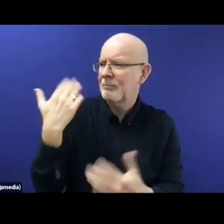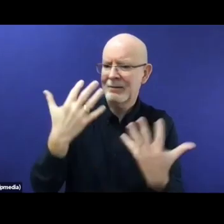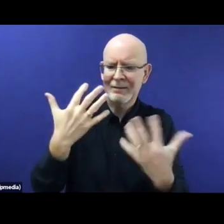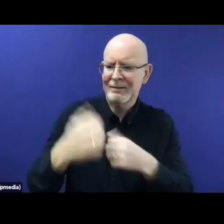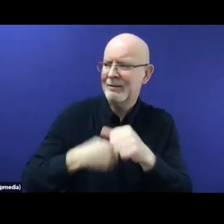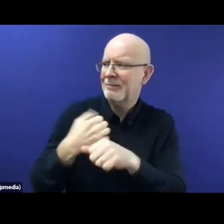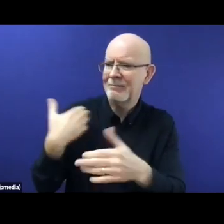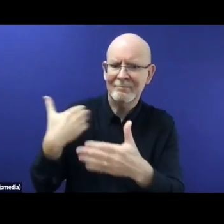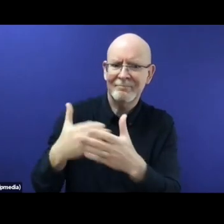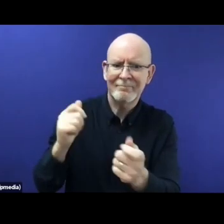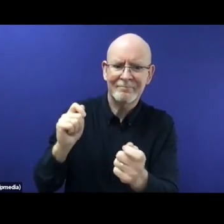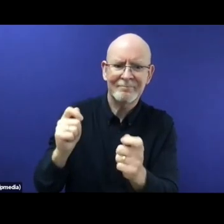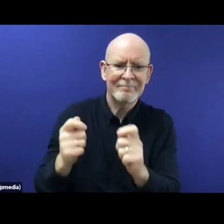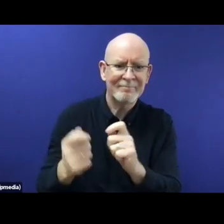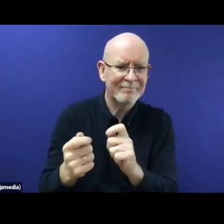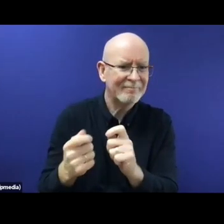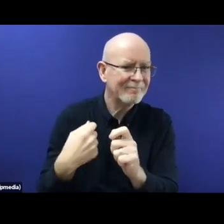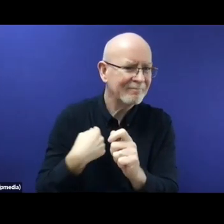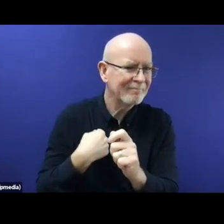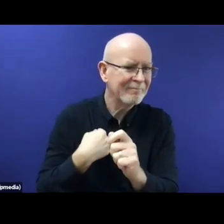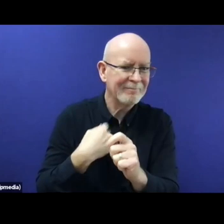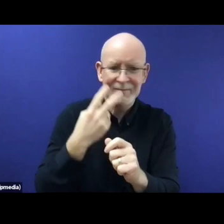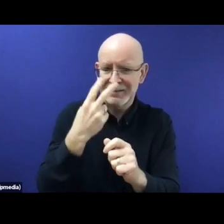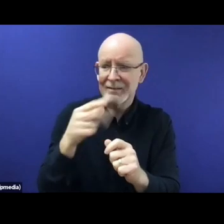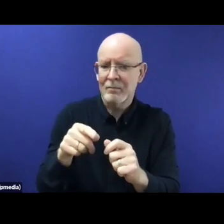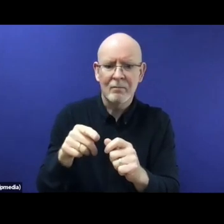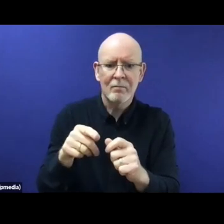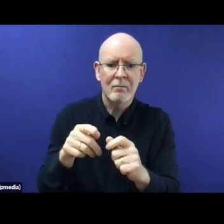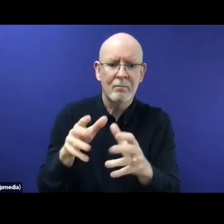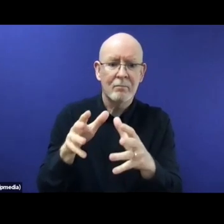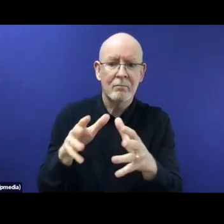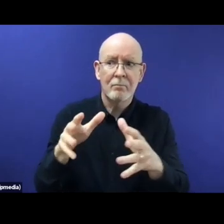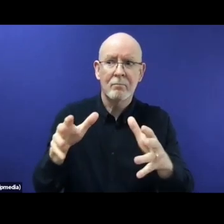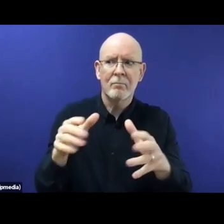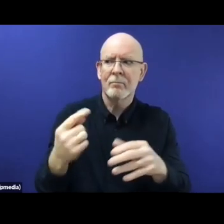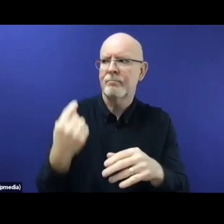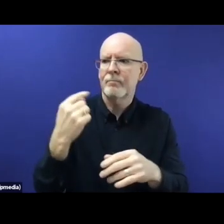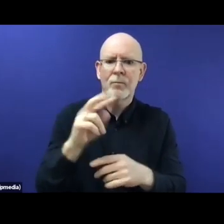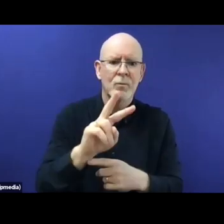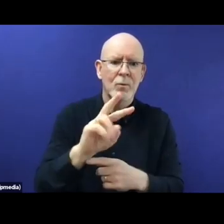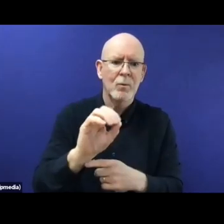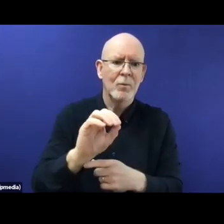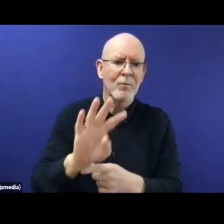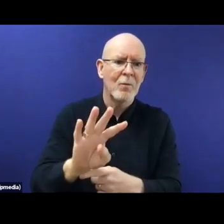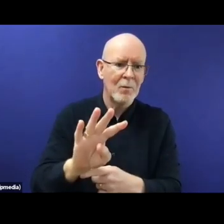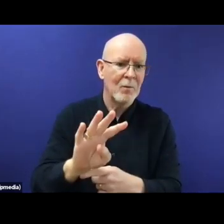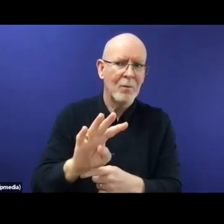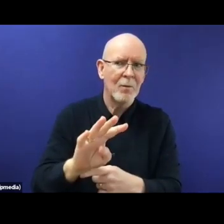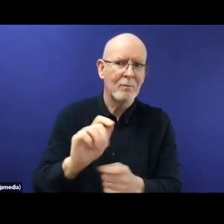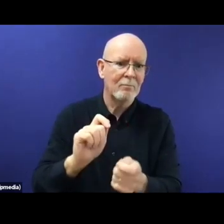to see how, as I said before, how mutual trust has been really a kind of overarching